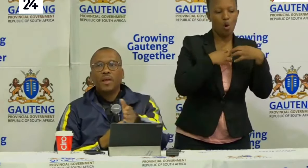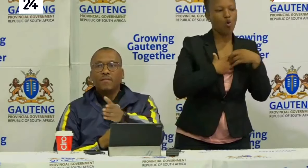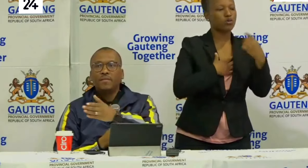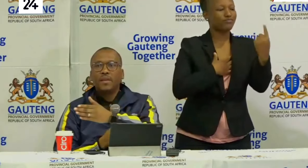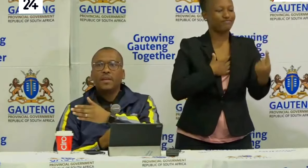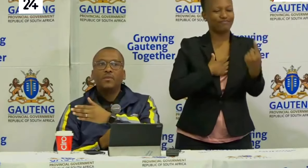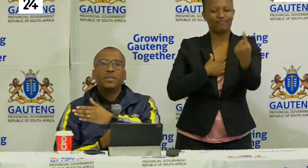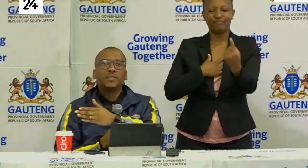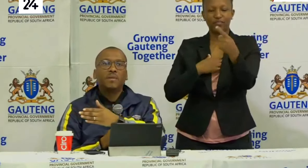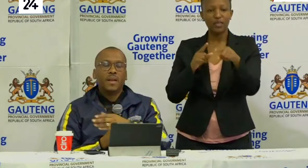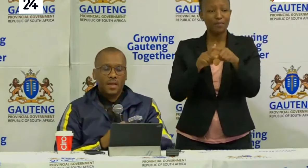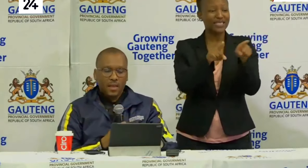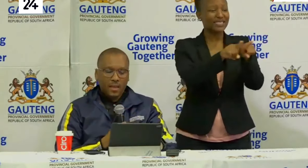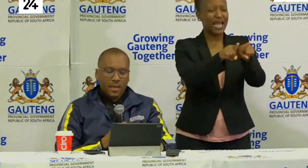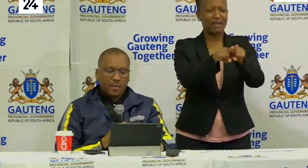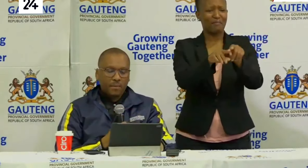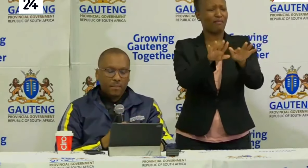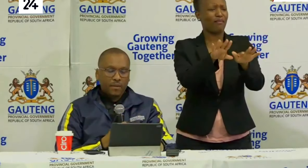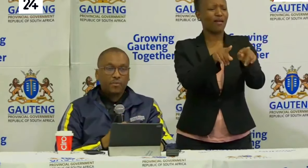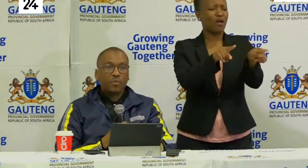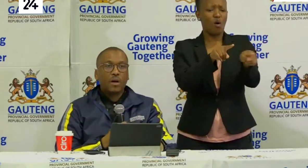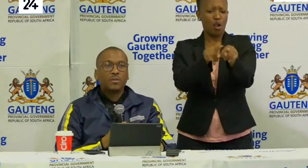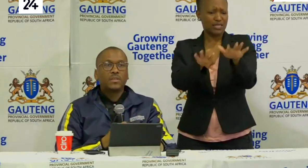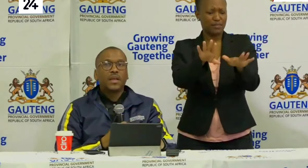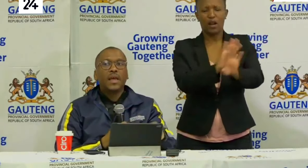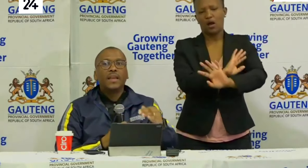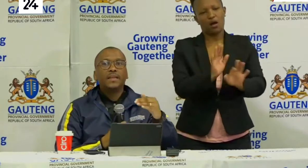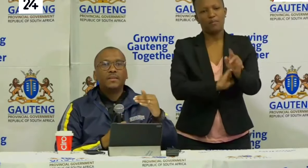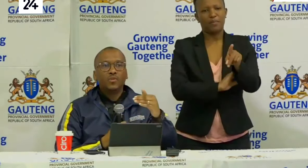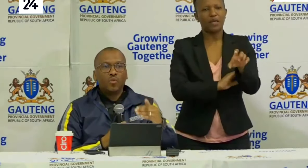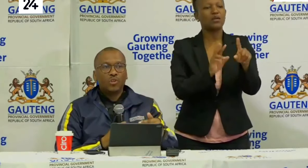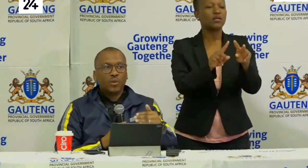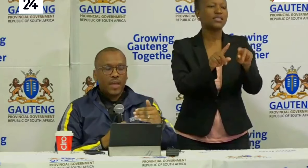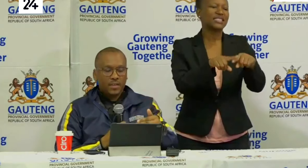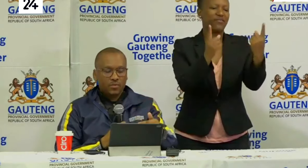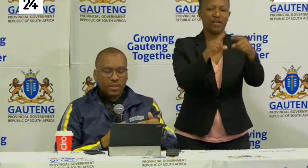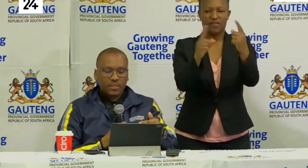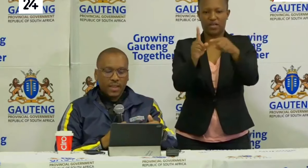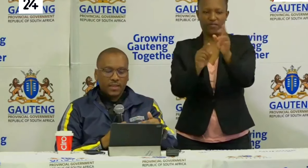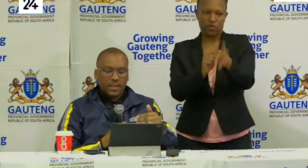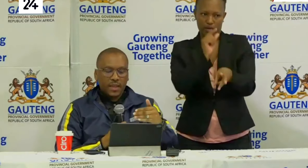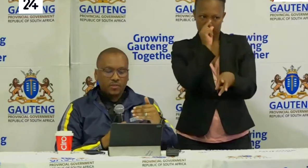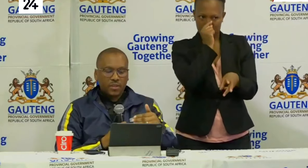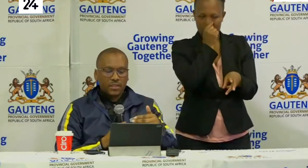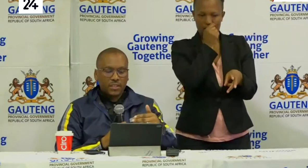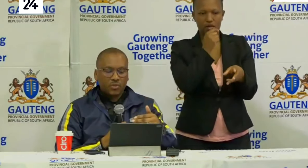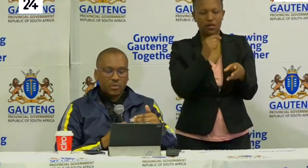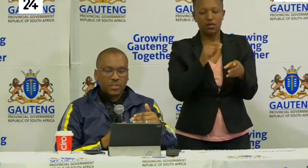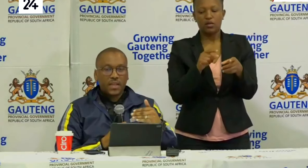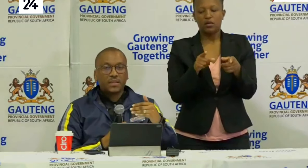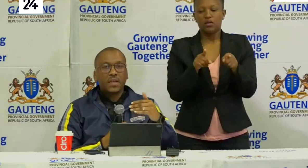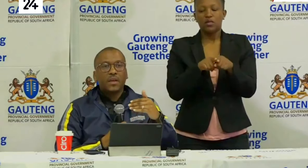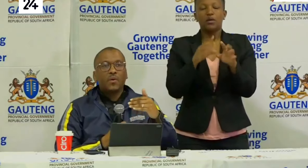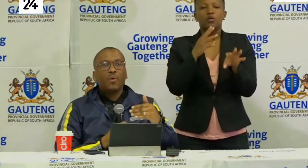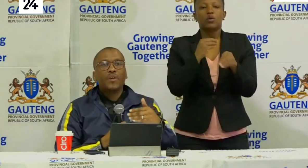will have a similar PPE throughout. And to also add to this thing to this issue